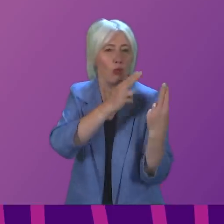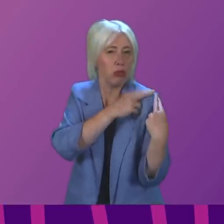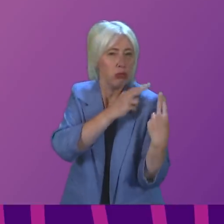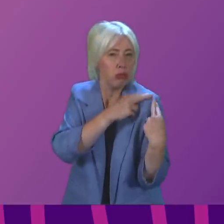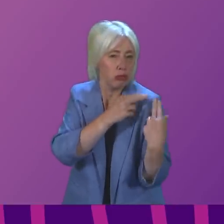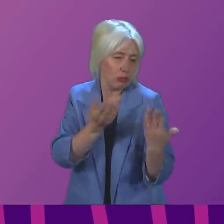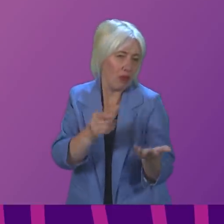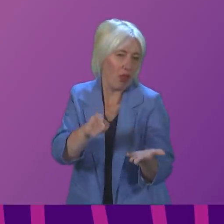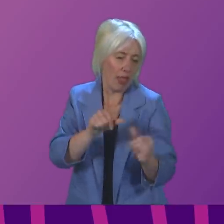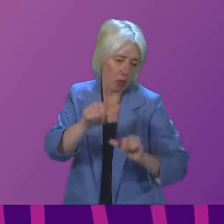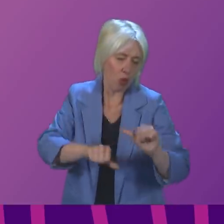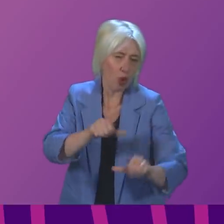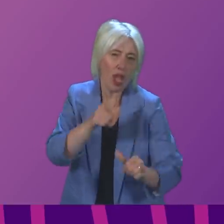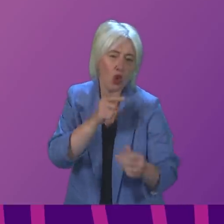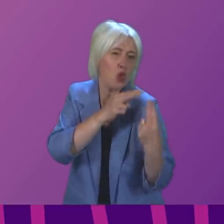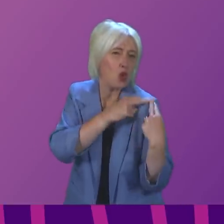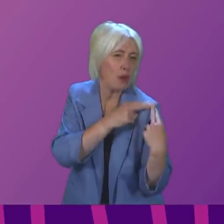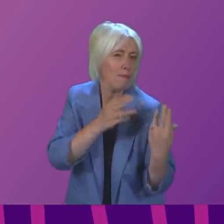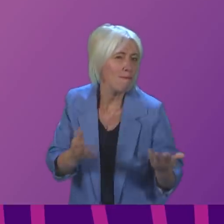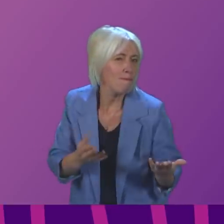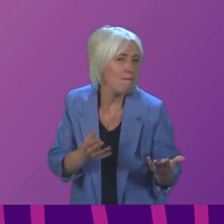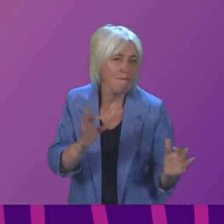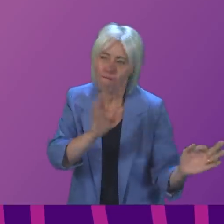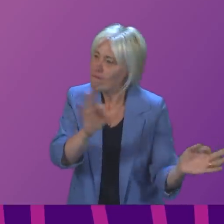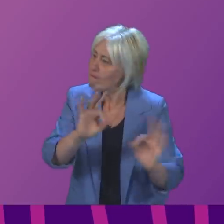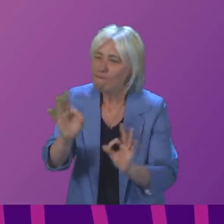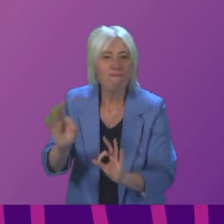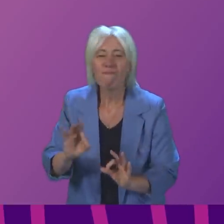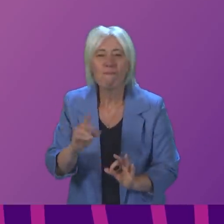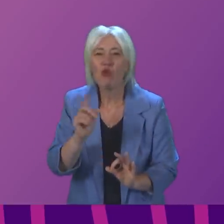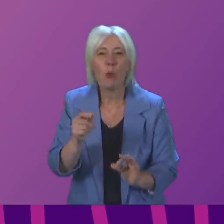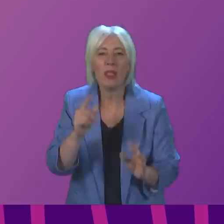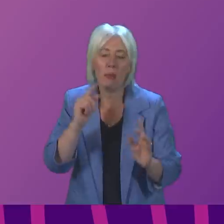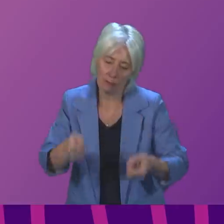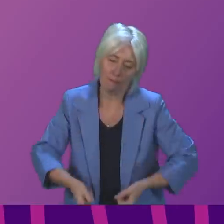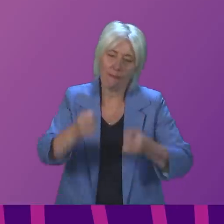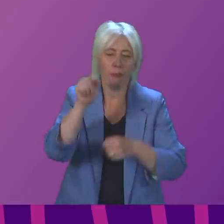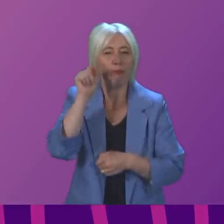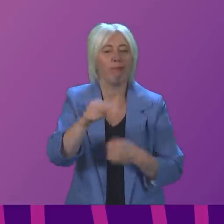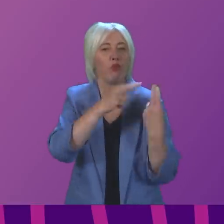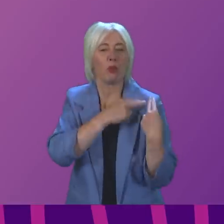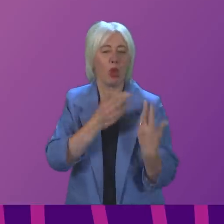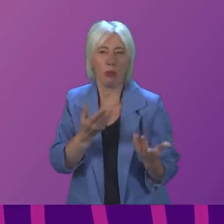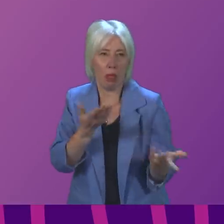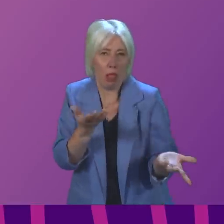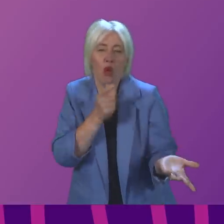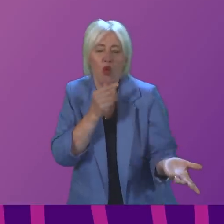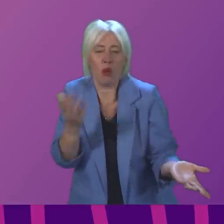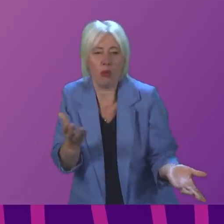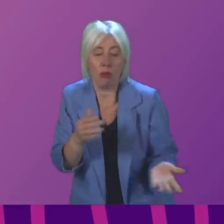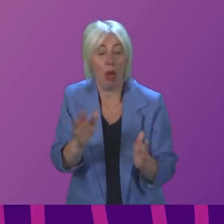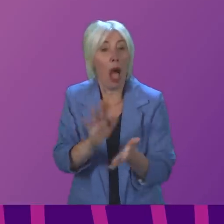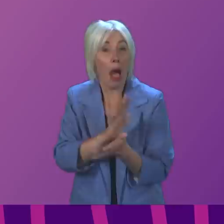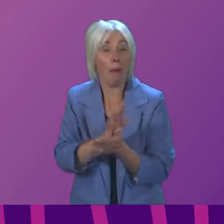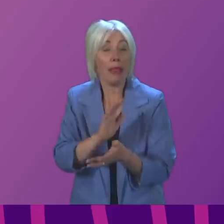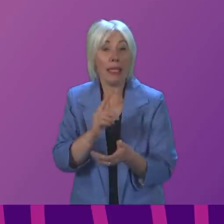that comes with those processes as well? To this day, not a single person has been held accountable. And I am pleased that the first minister referenced the